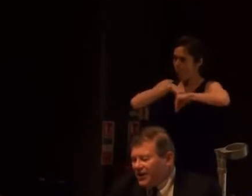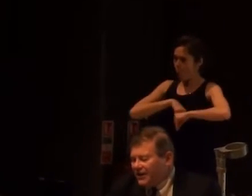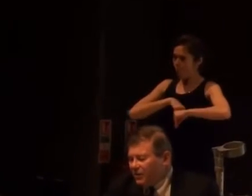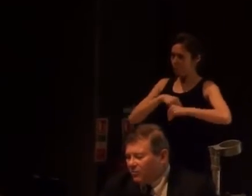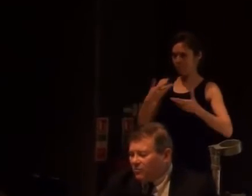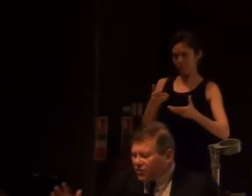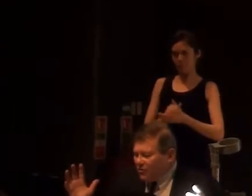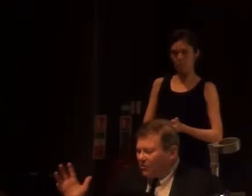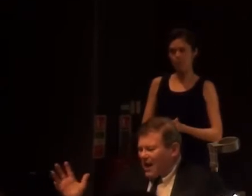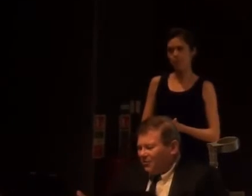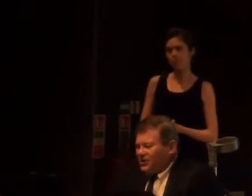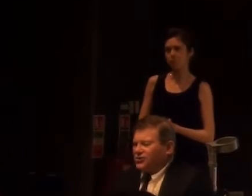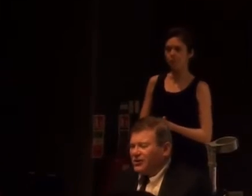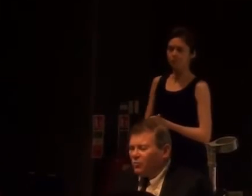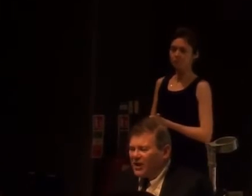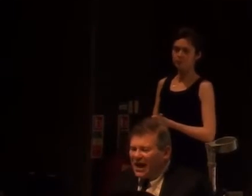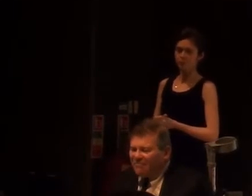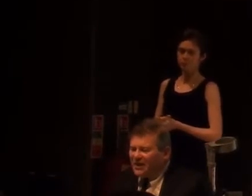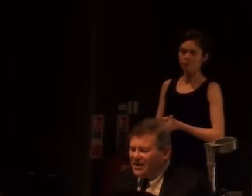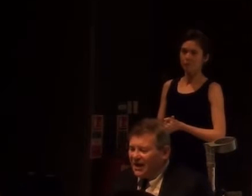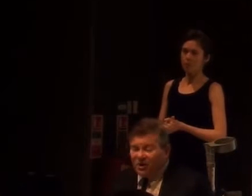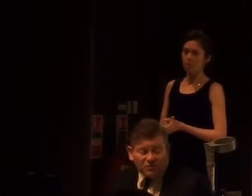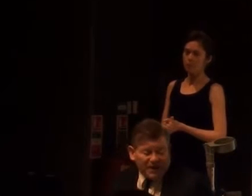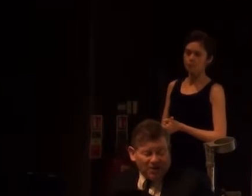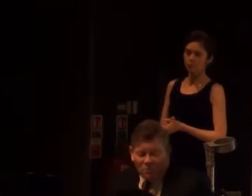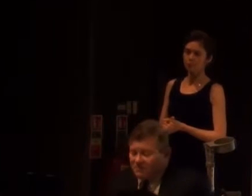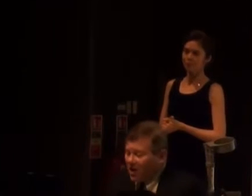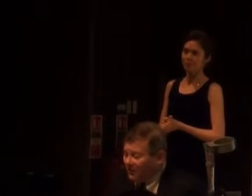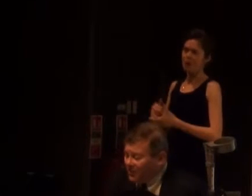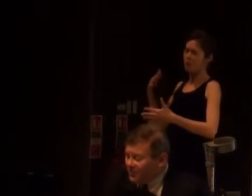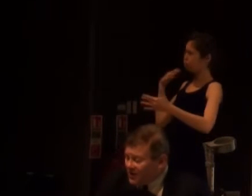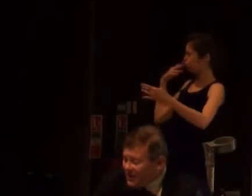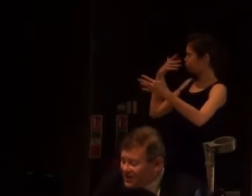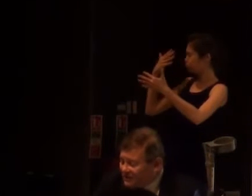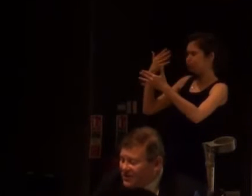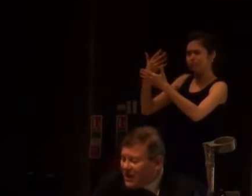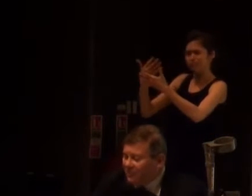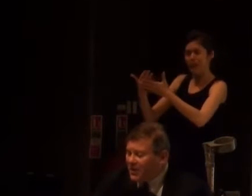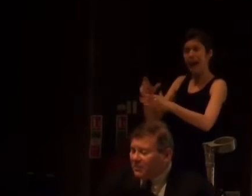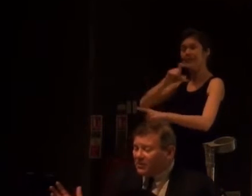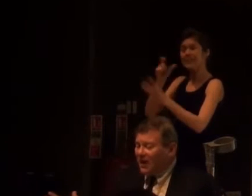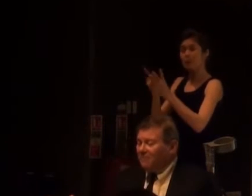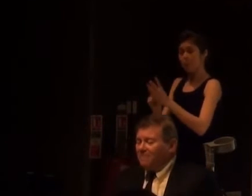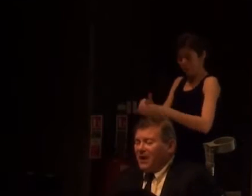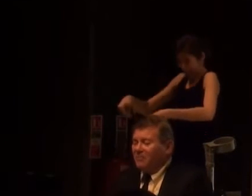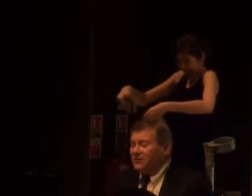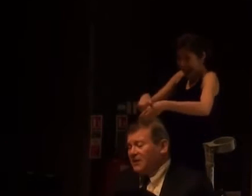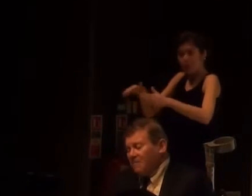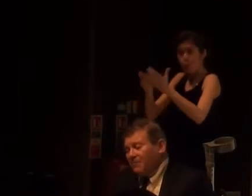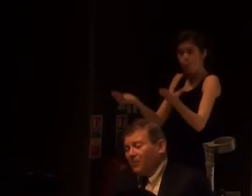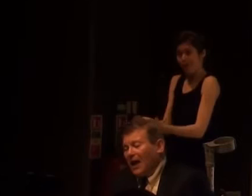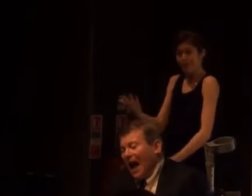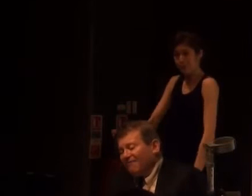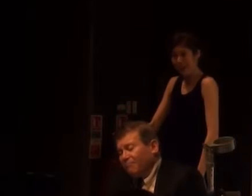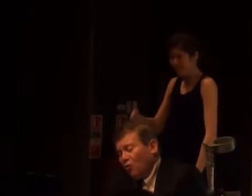history, throughout history, we have been there because we are always part of the human condition. Disabled people develop impairments,